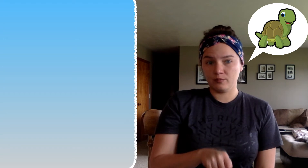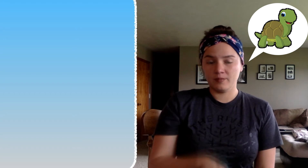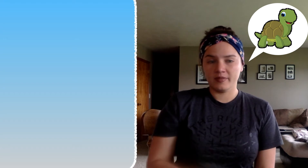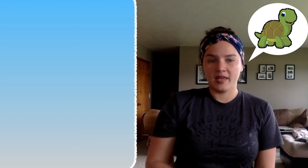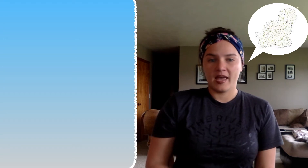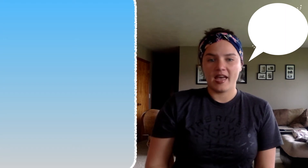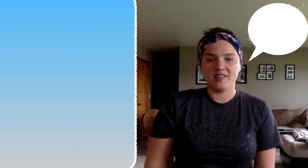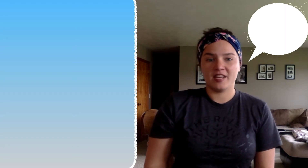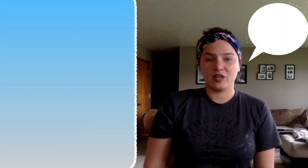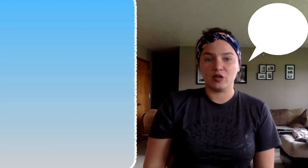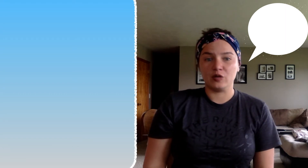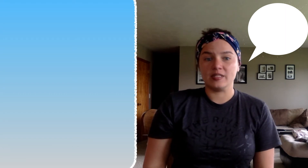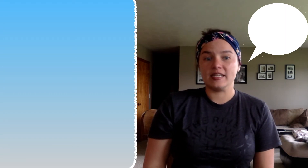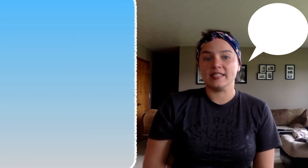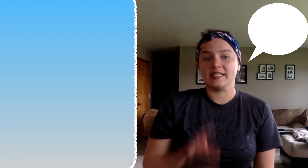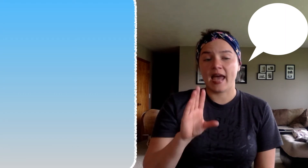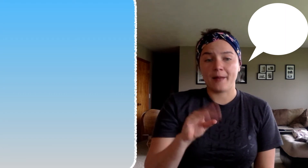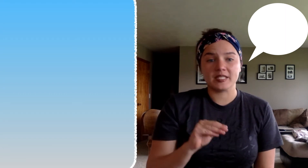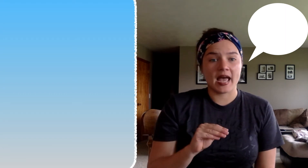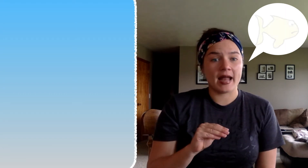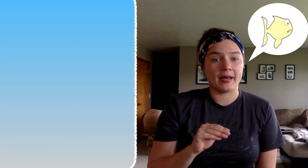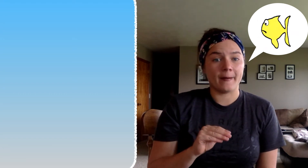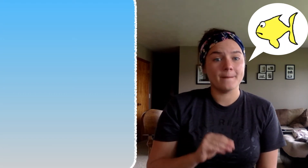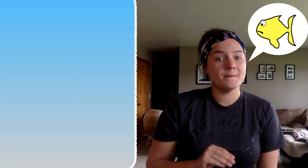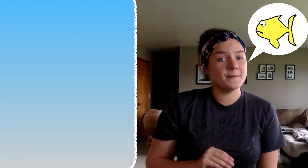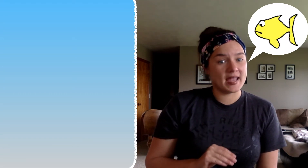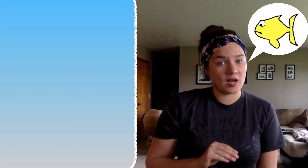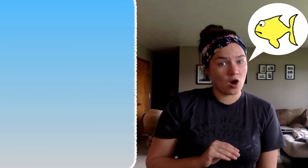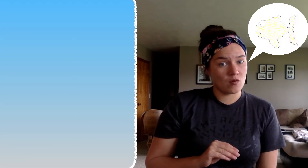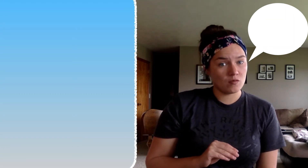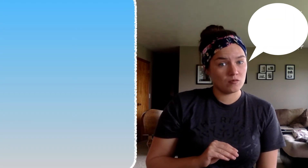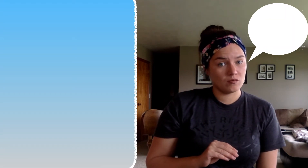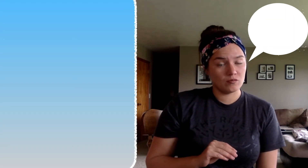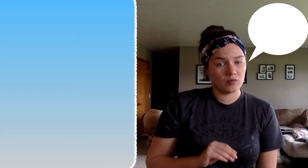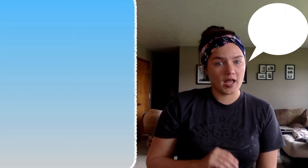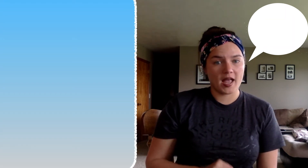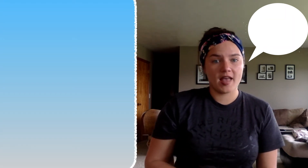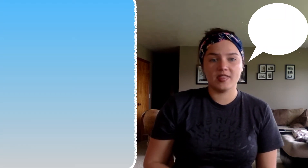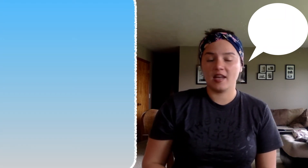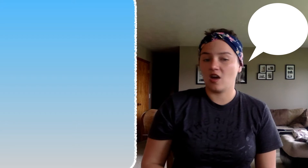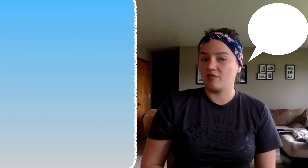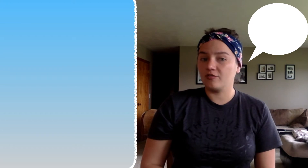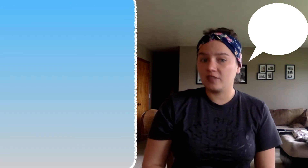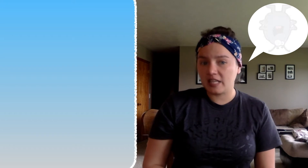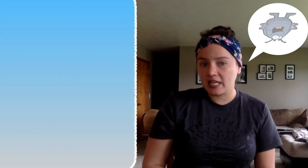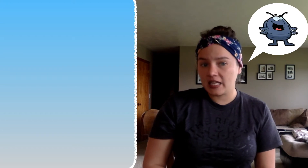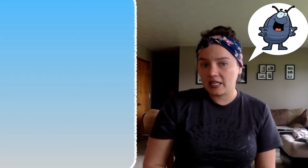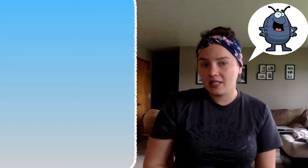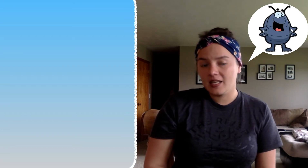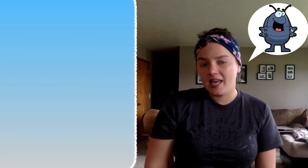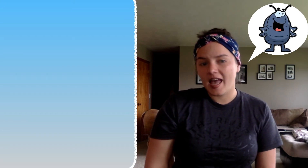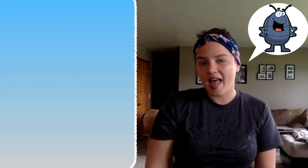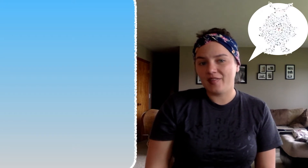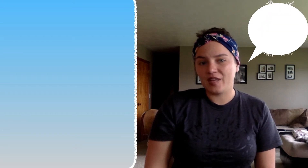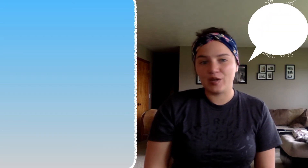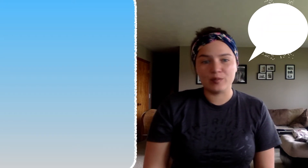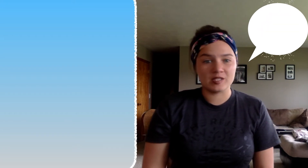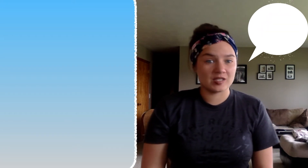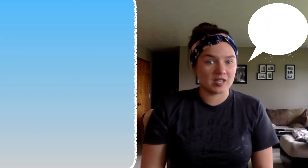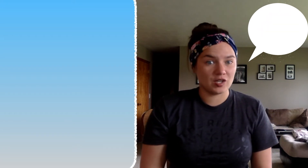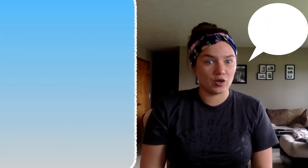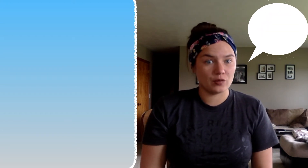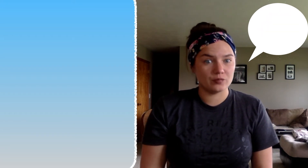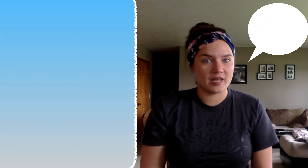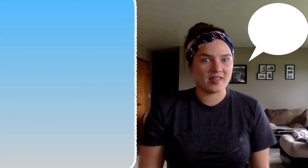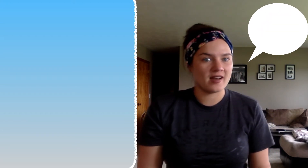and then it goes he snapped at a minnow and then a flea and then a